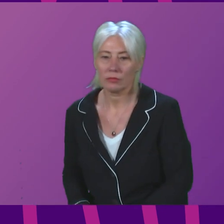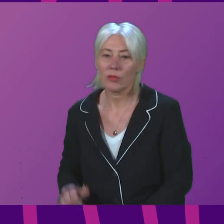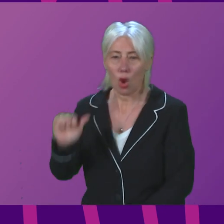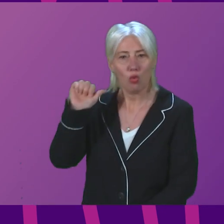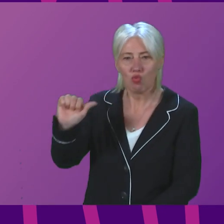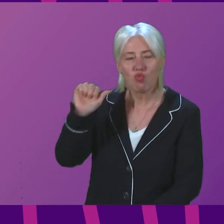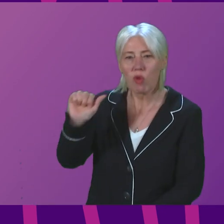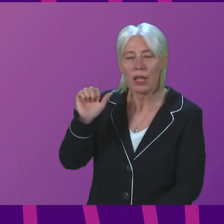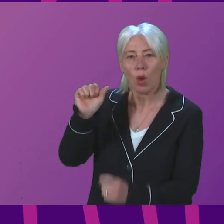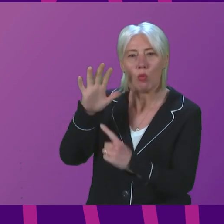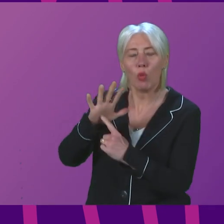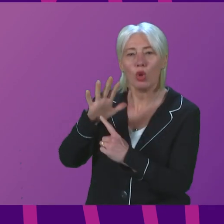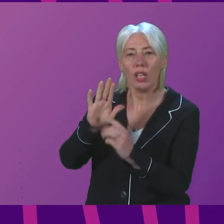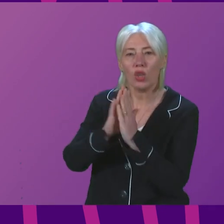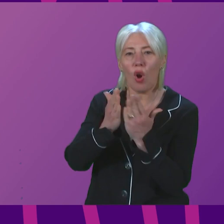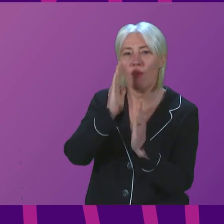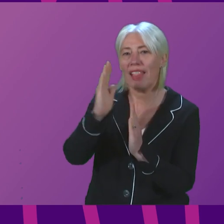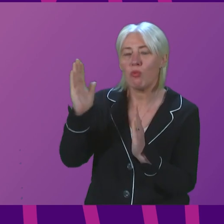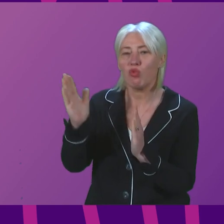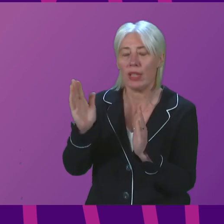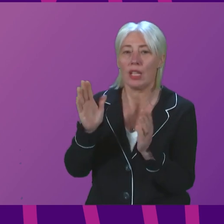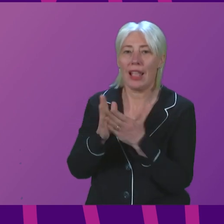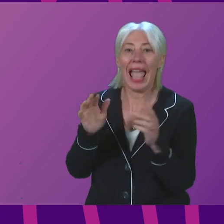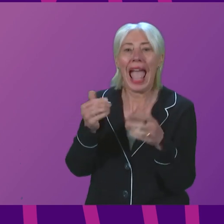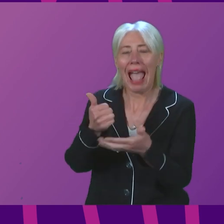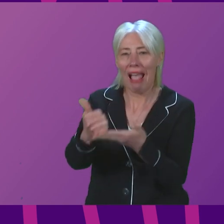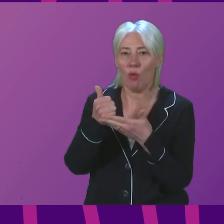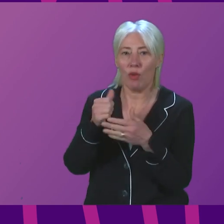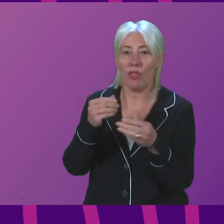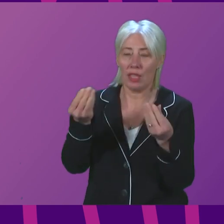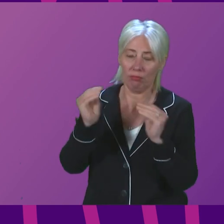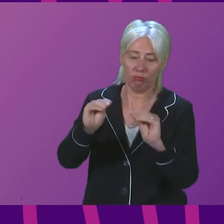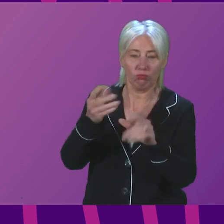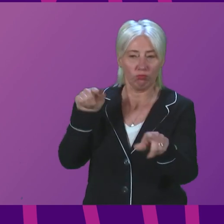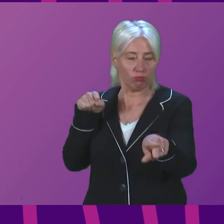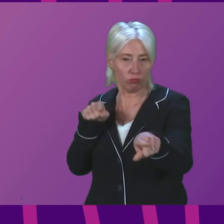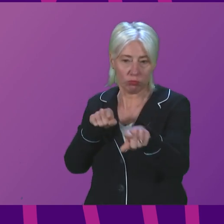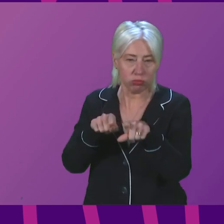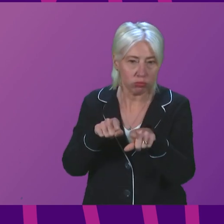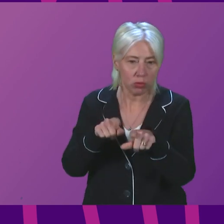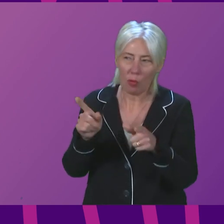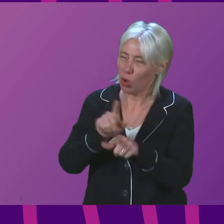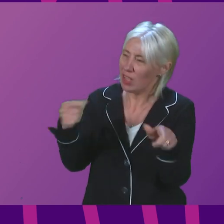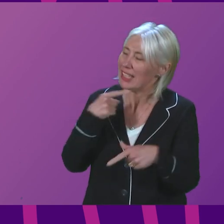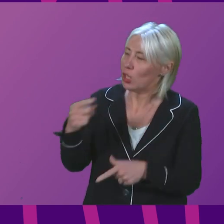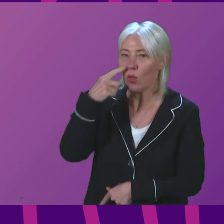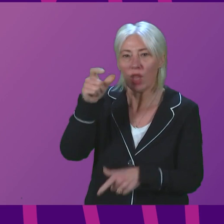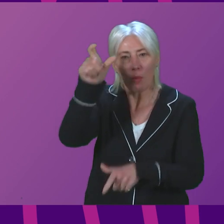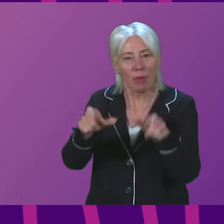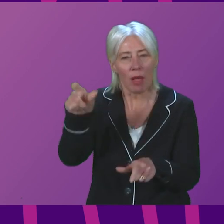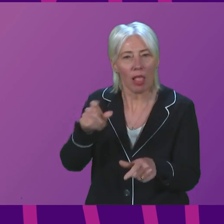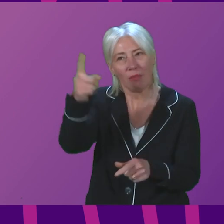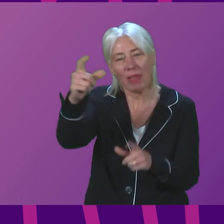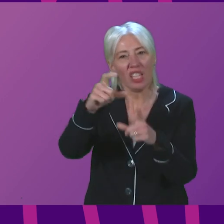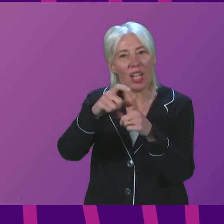importance of libraries to closing the huge attainment gap we have in Scotland. What does the First Minister have to say to the young people of Kirkton in Dundee